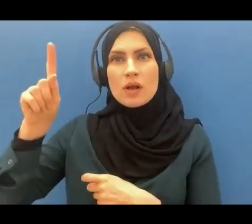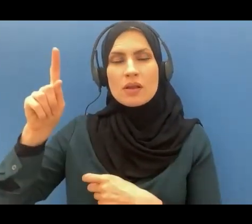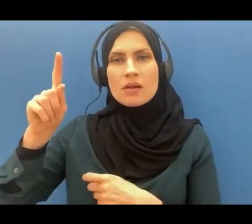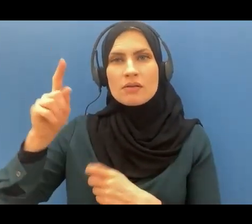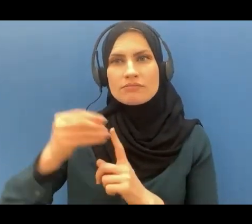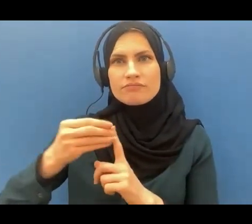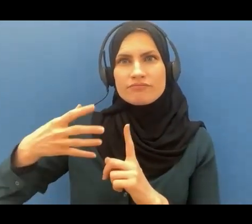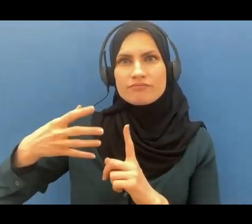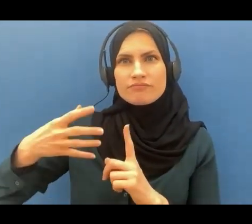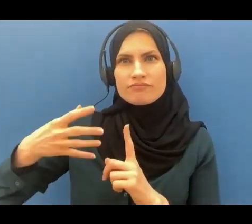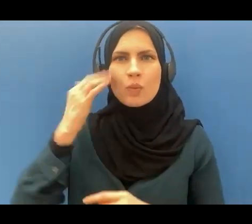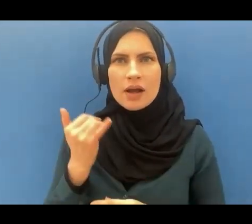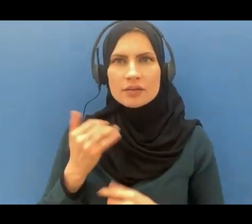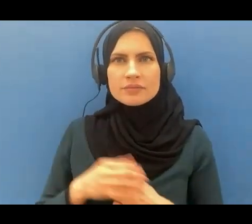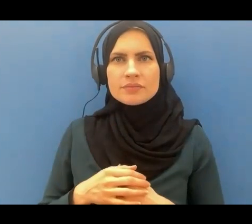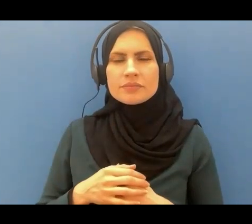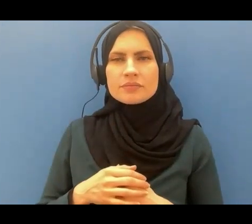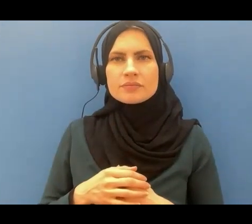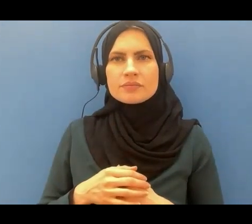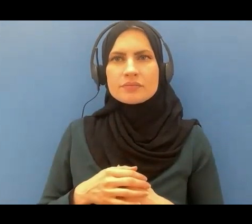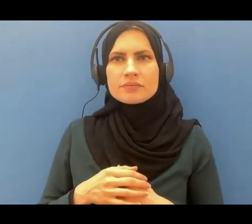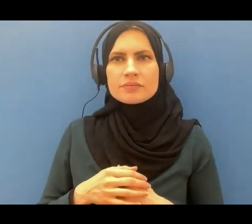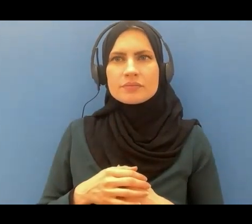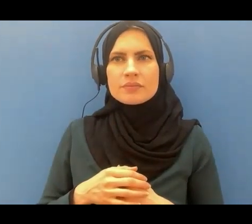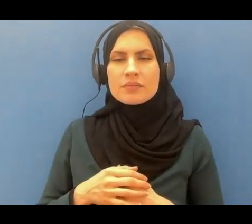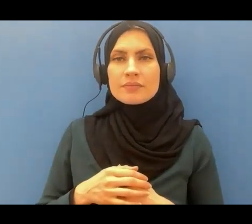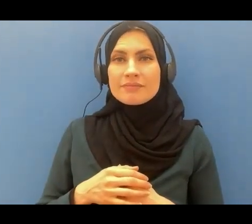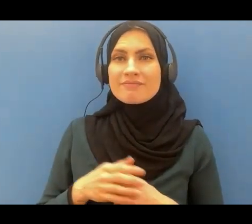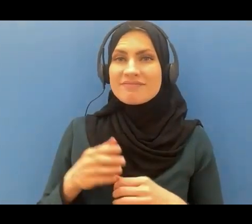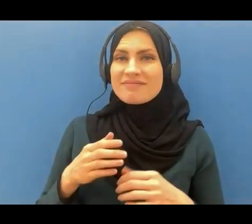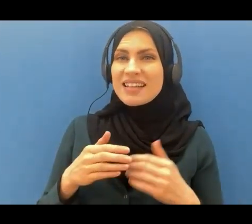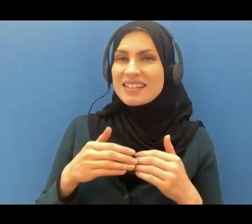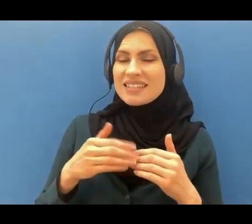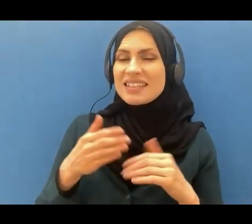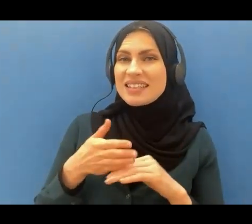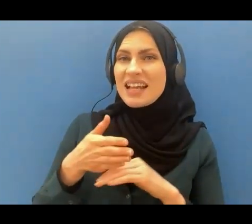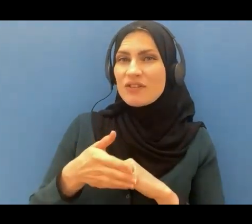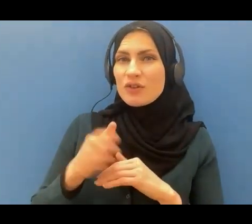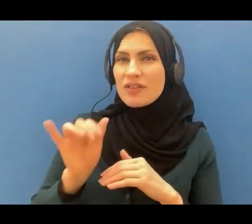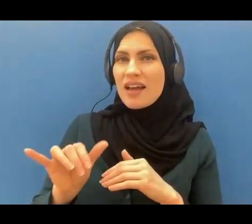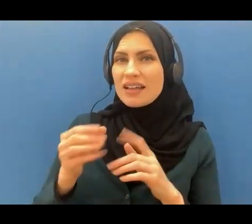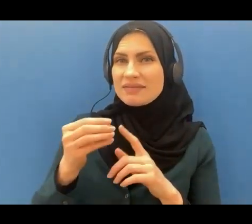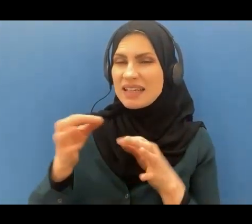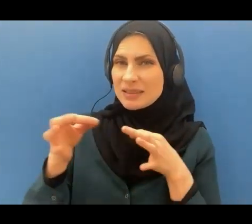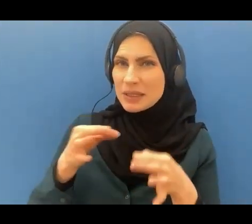we will see in the stories in this surah and elsewhere in the Quran